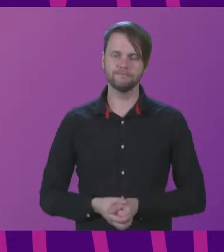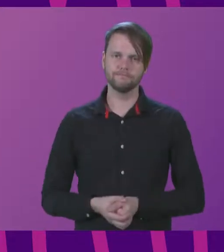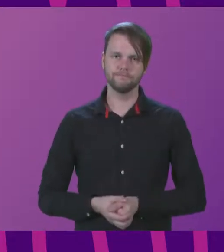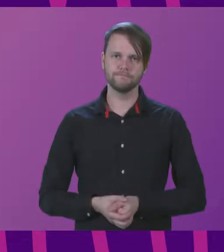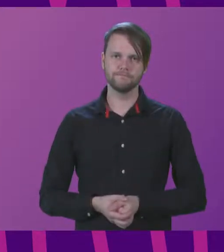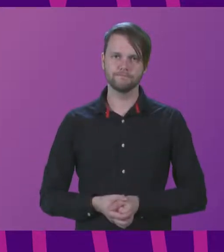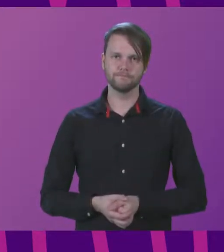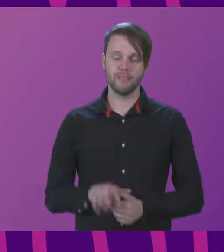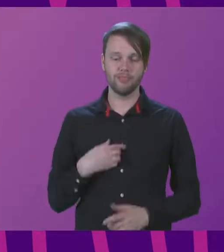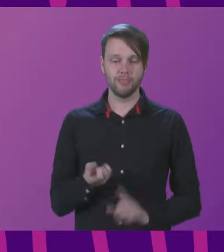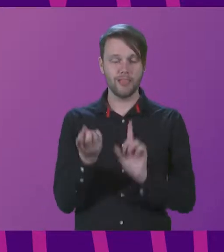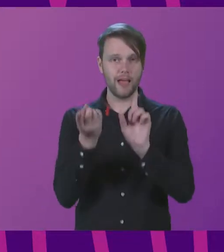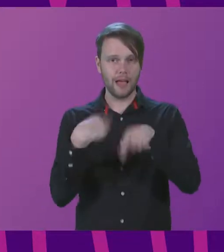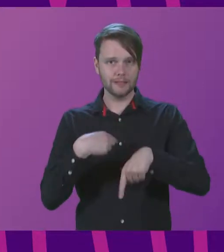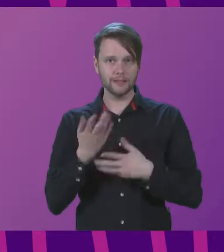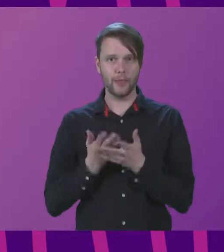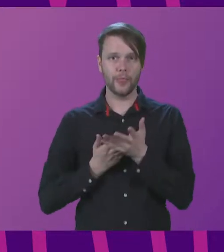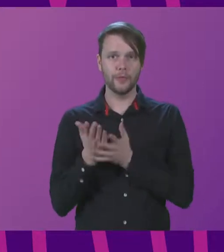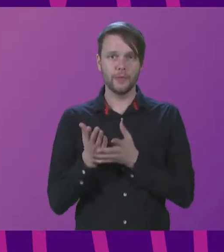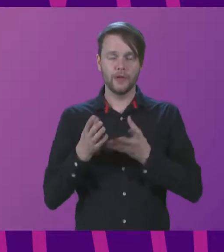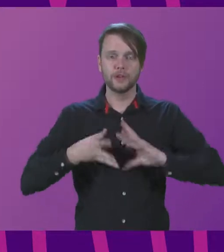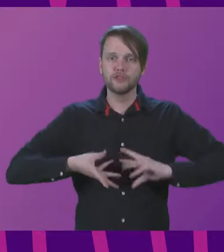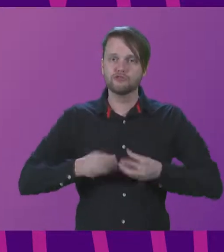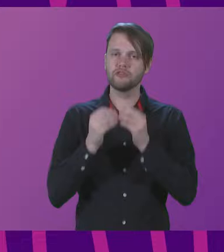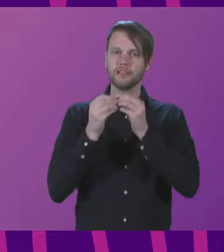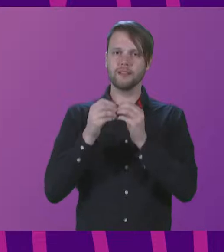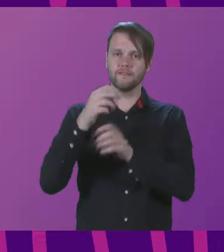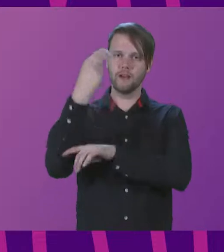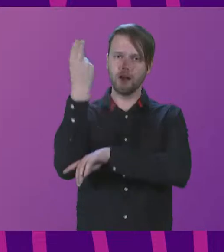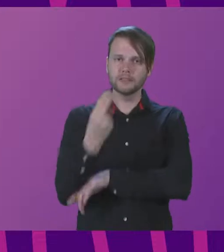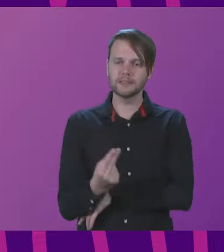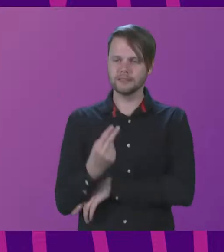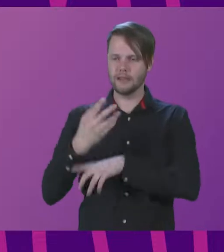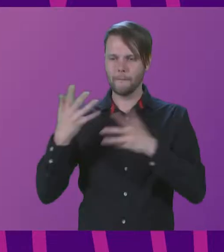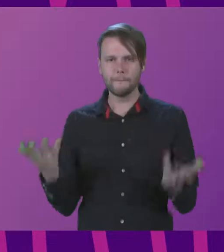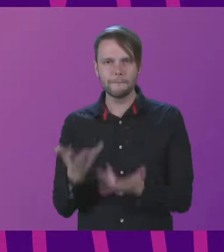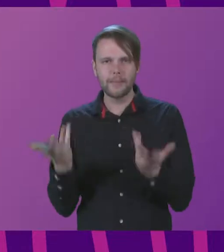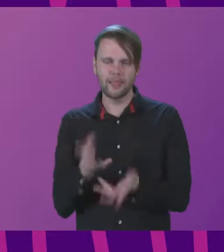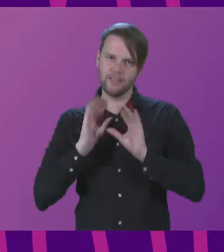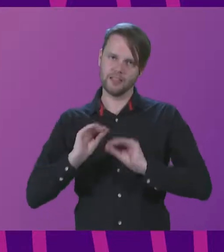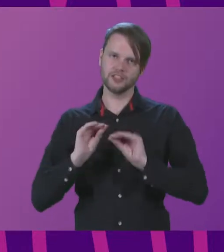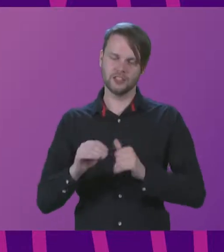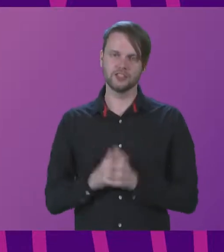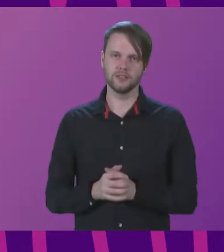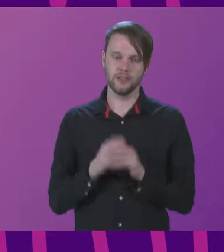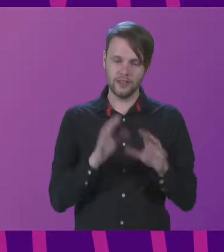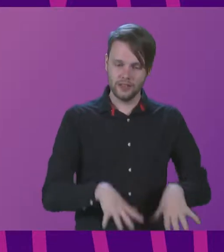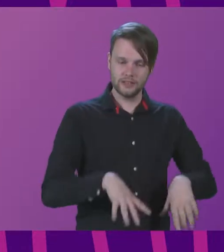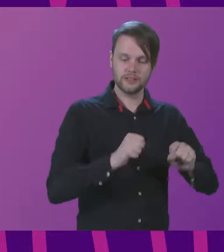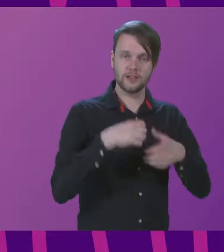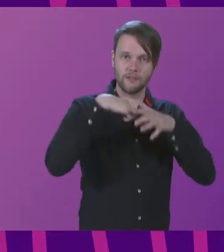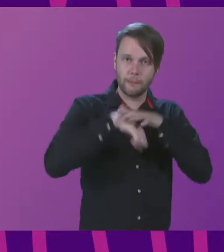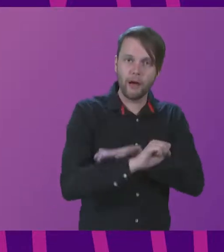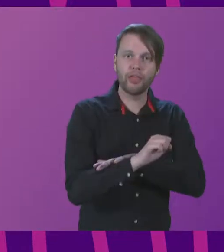The answer is through a creative, artistic and playful education that starts at birth